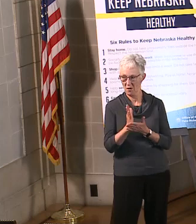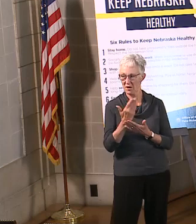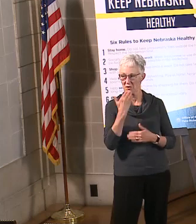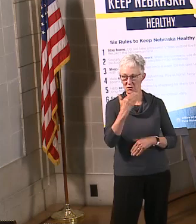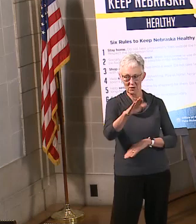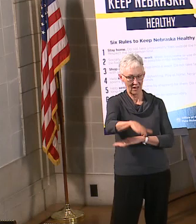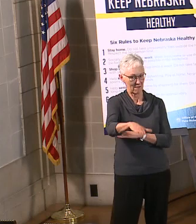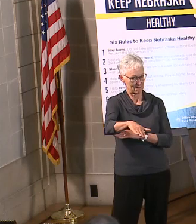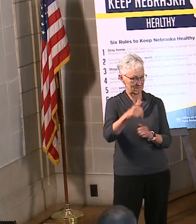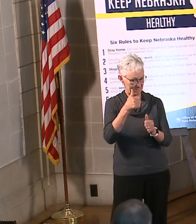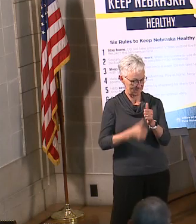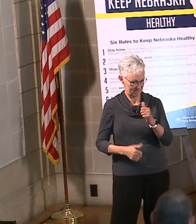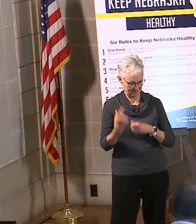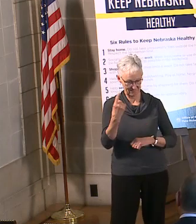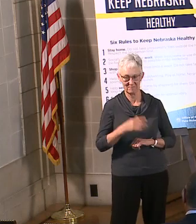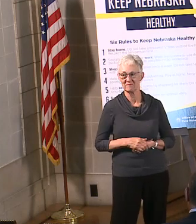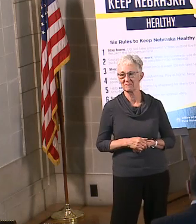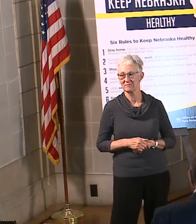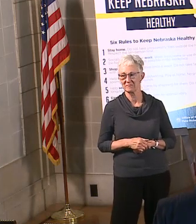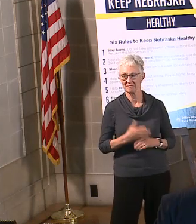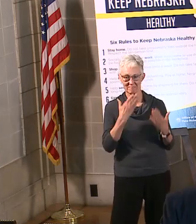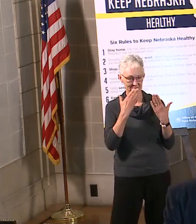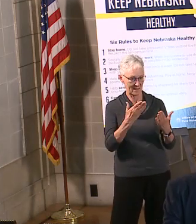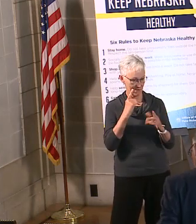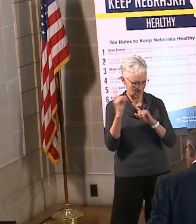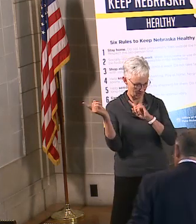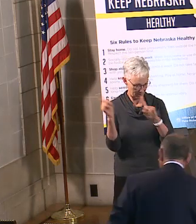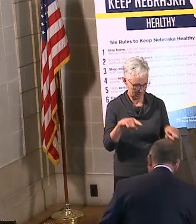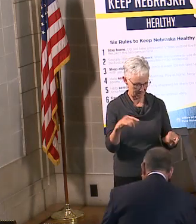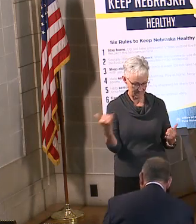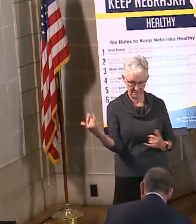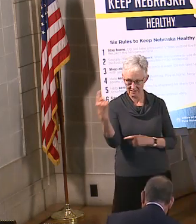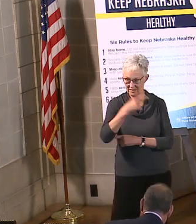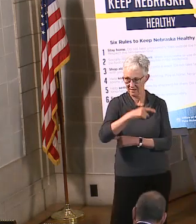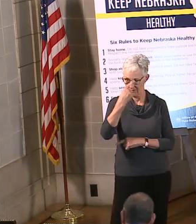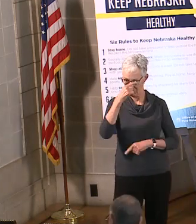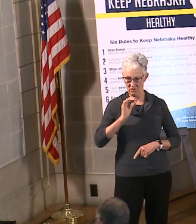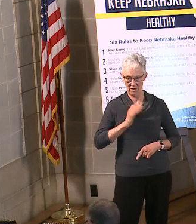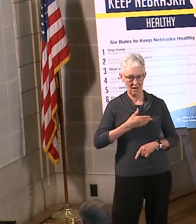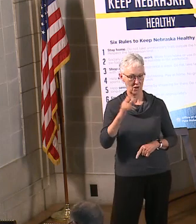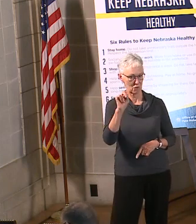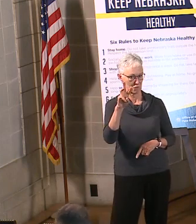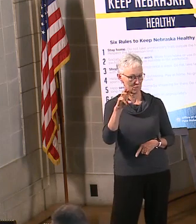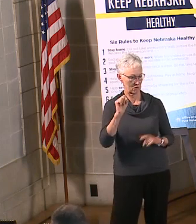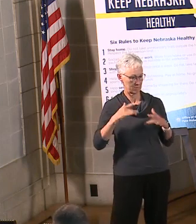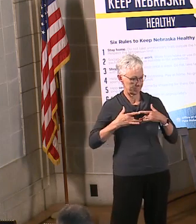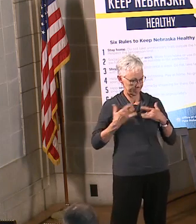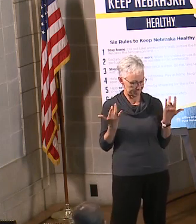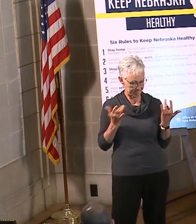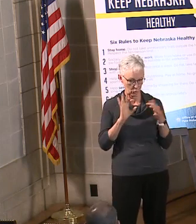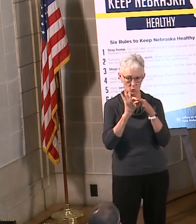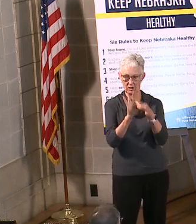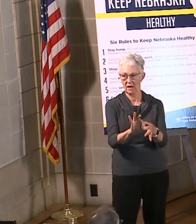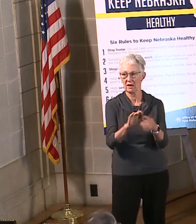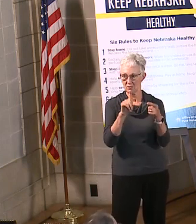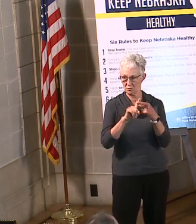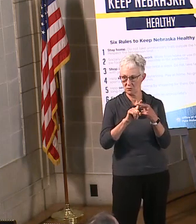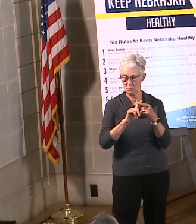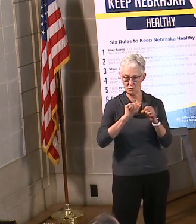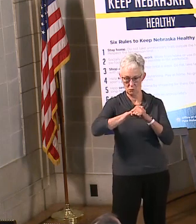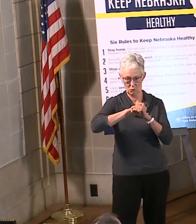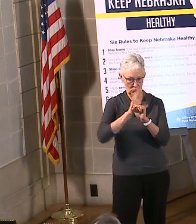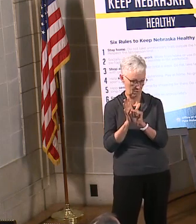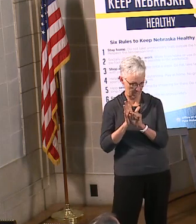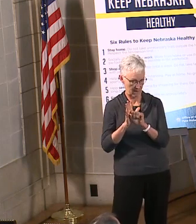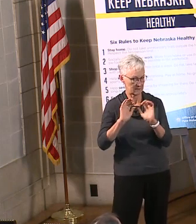Good afternoon everyone. Thank you for joining us for this press briefing with regard to what the state is doing to slow the spread of coronavirus here in